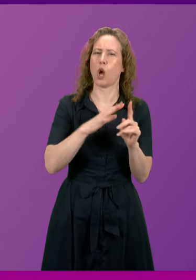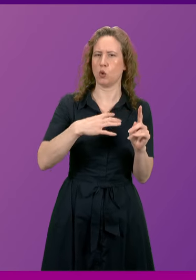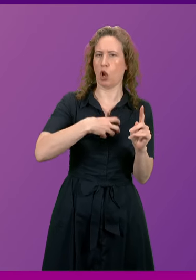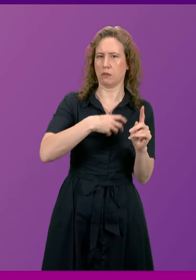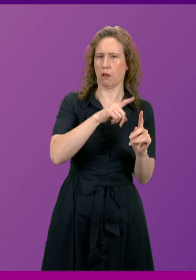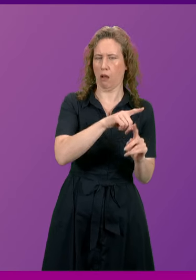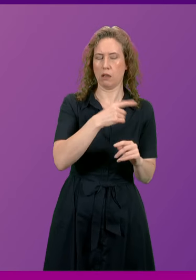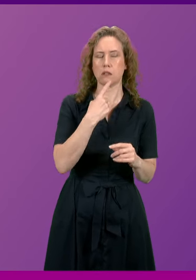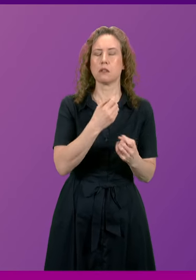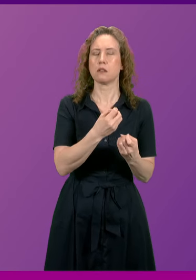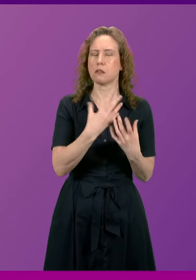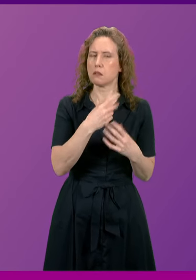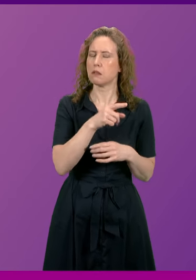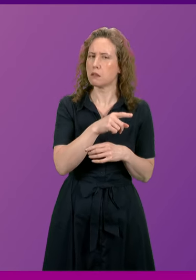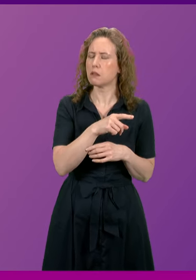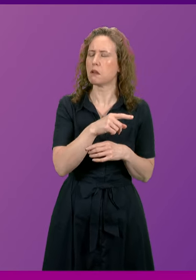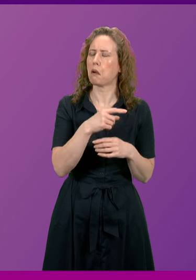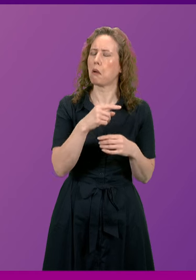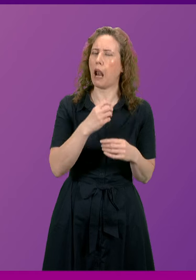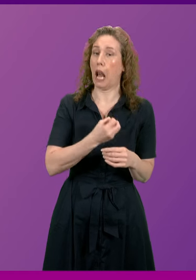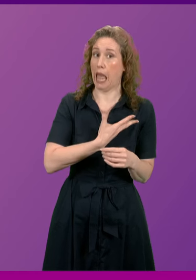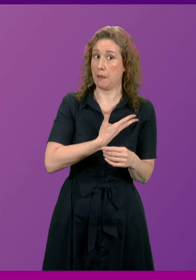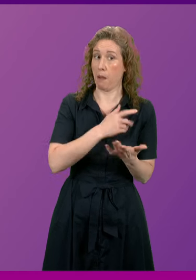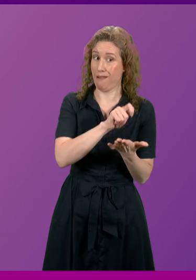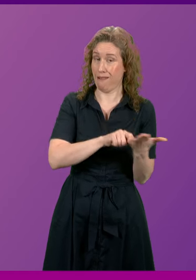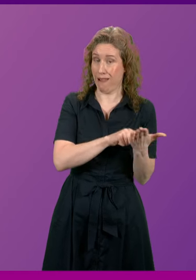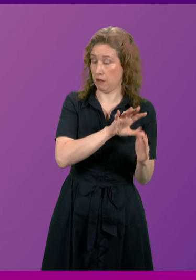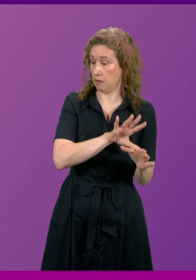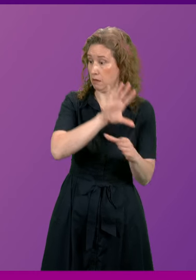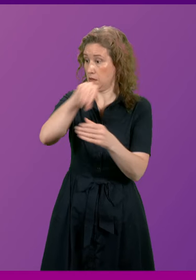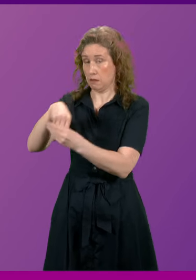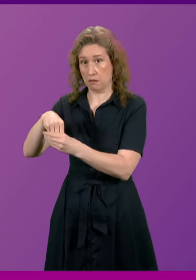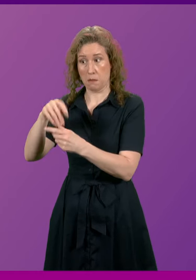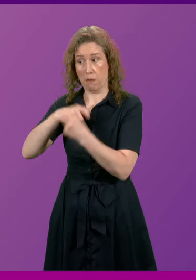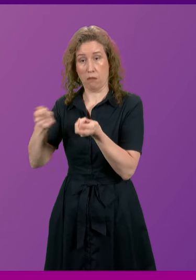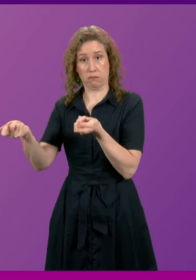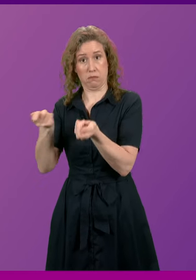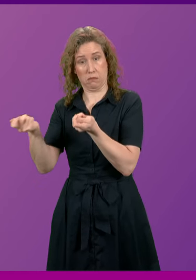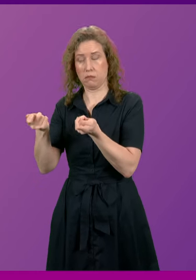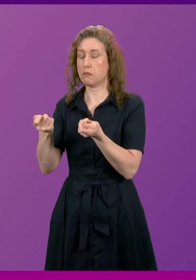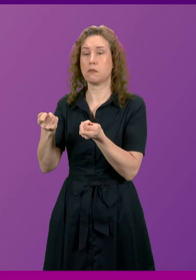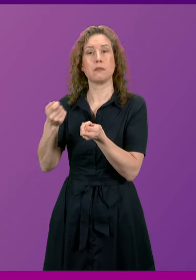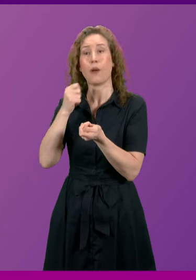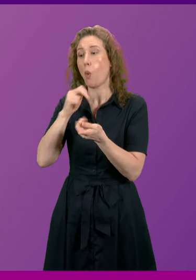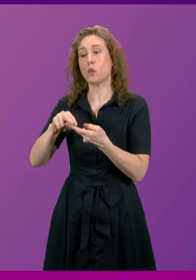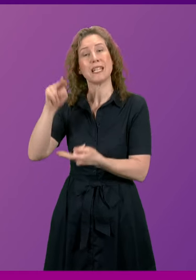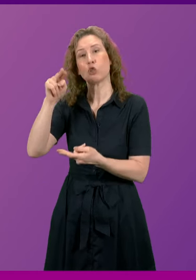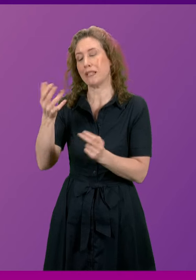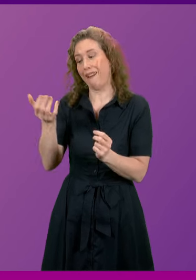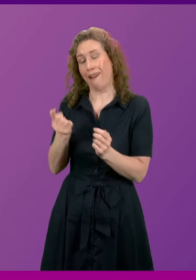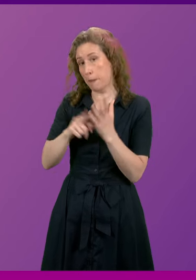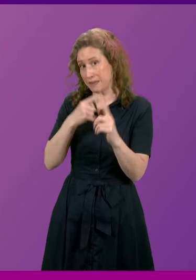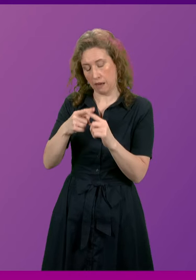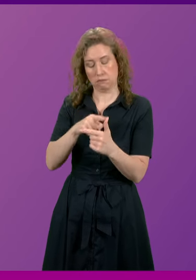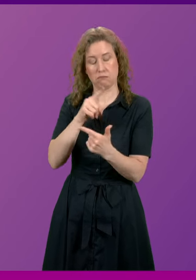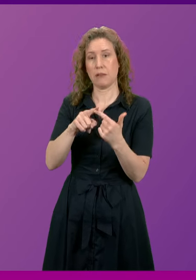indicated that the Labour Party if it's elected to office will not increase income tax or